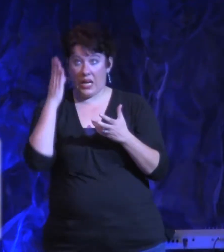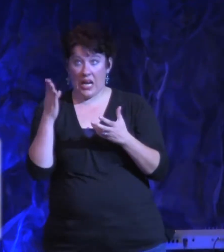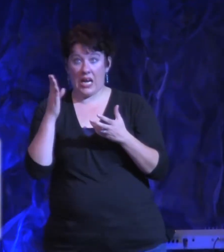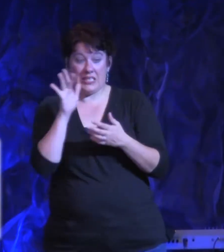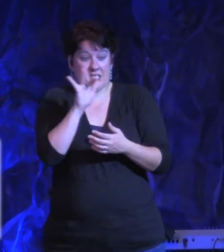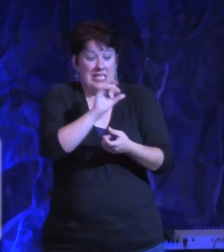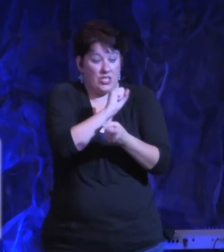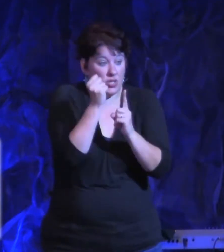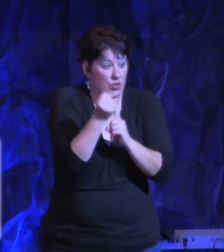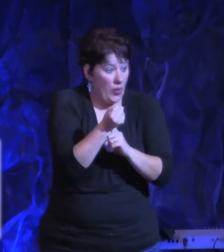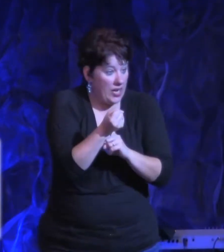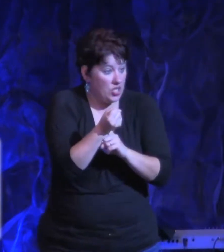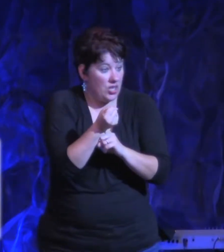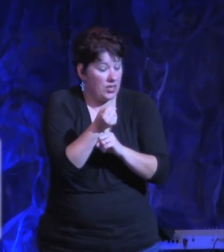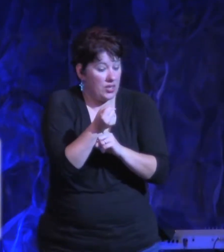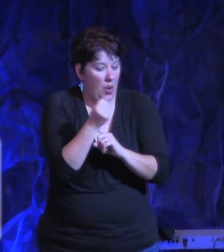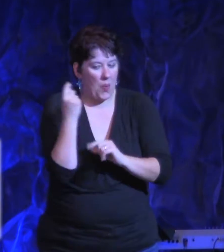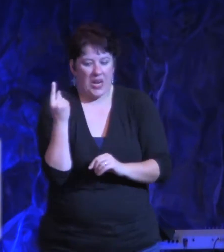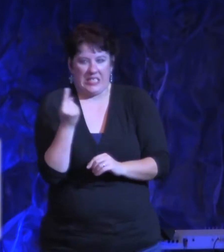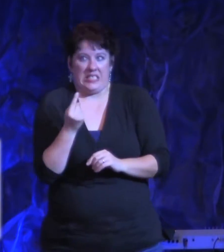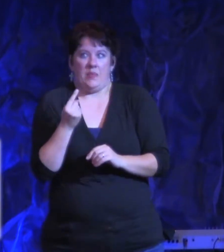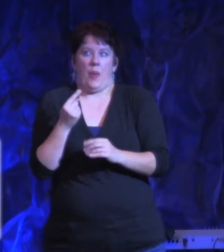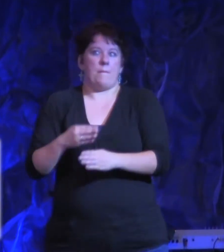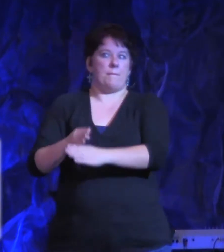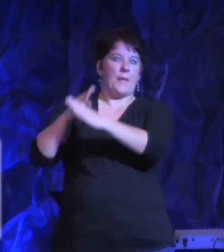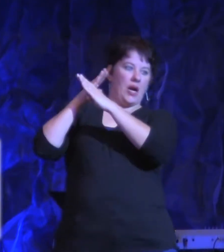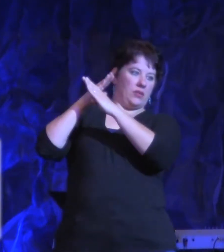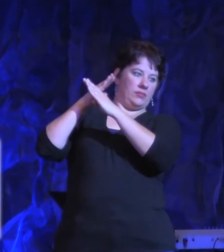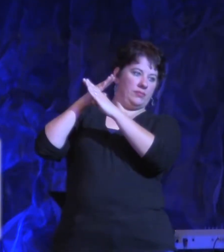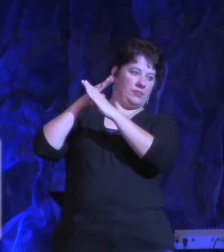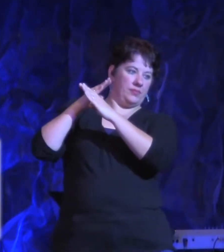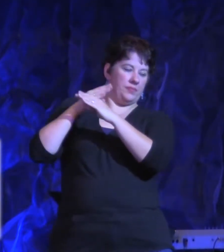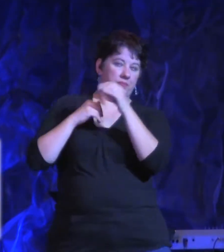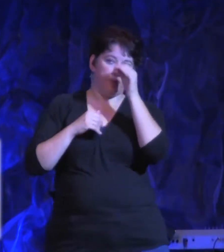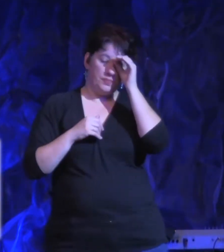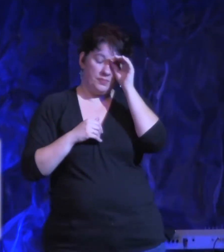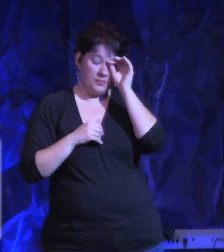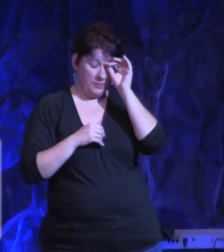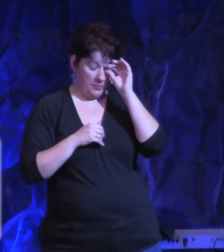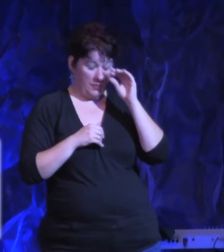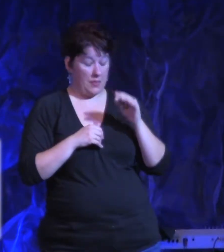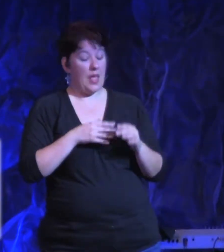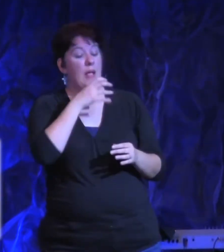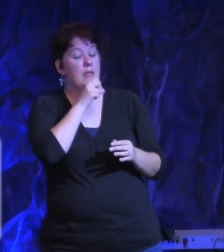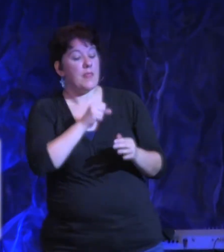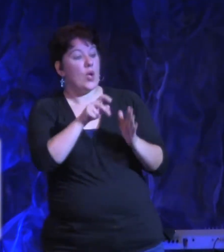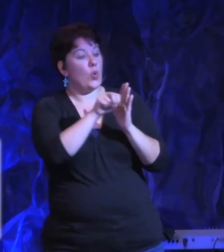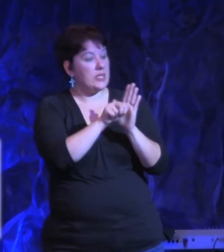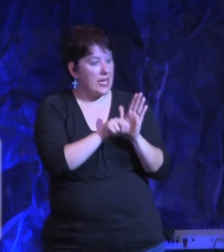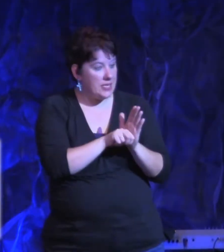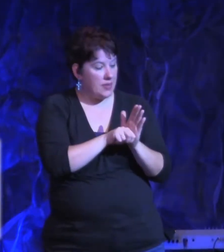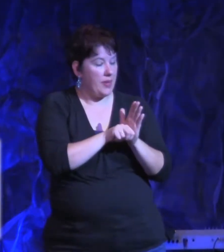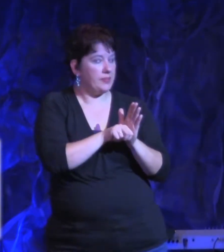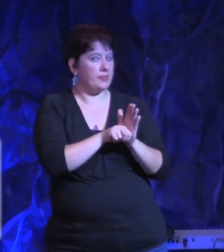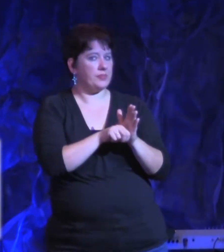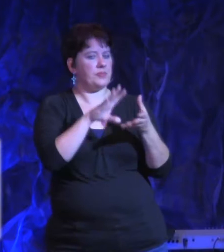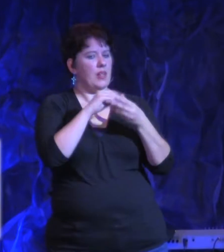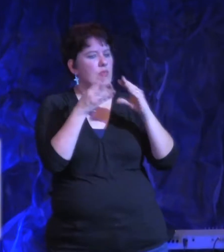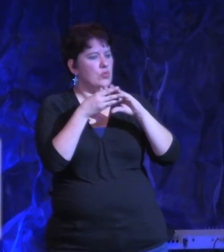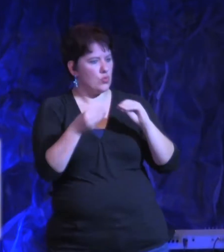there was a prophet that was given a word for the children of Israel. And he declared their deliverance from Babylon captivity.